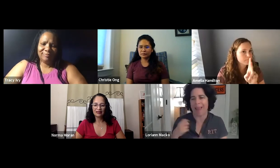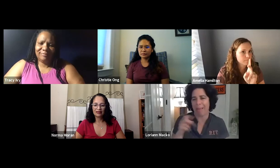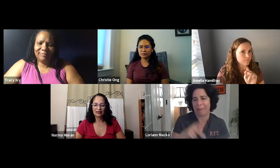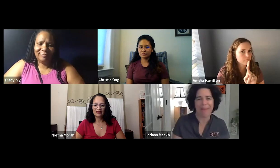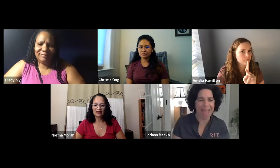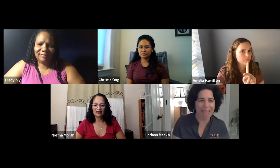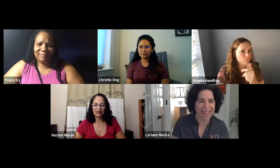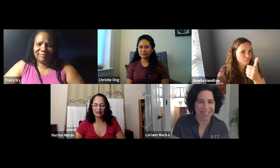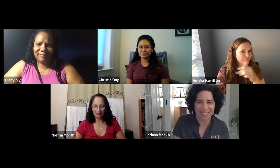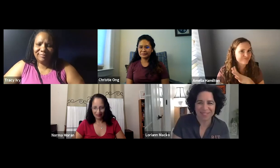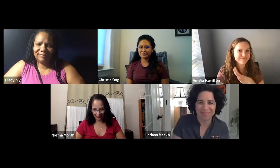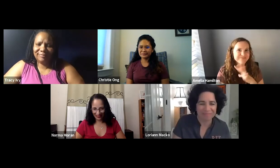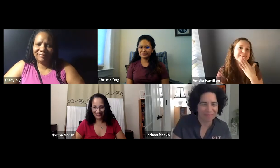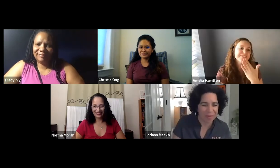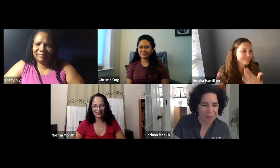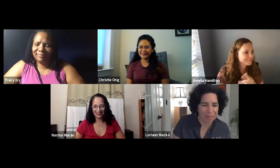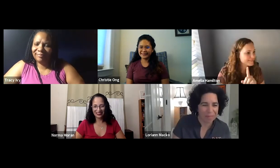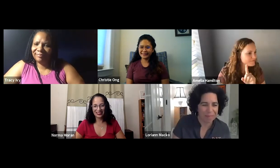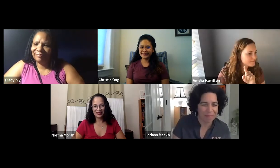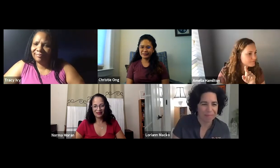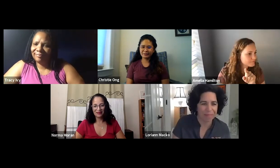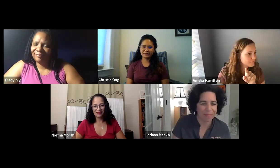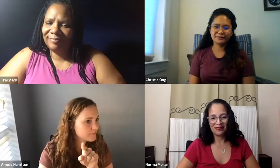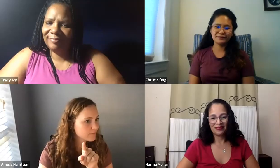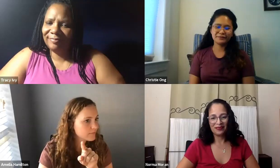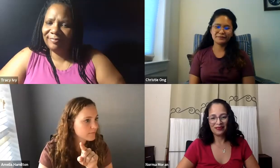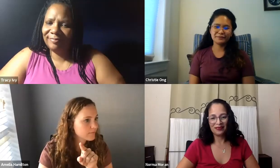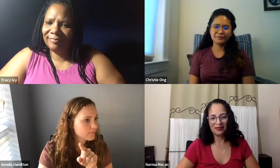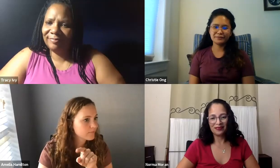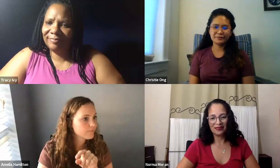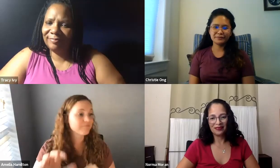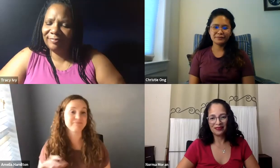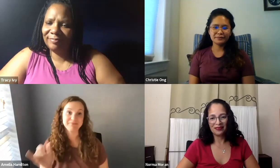Lorianne saying, yeah, sure. I'll let the panelists answer a few more and then I will probably be back as well.